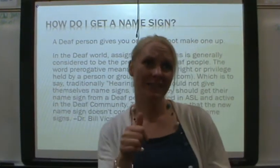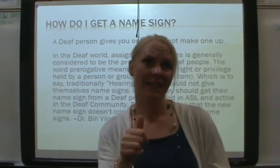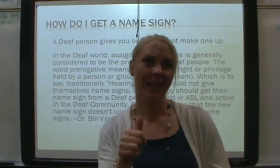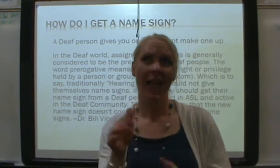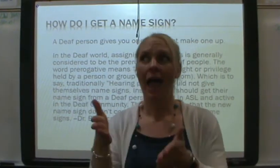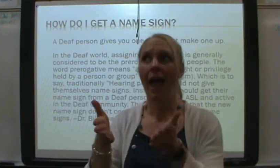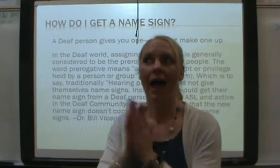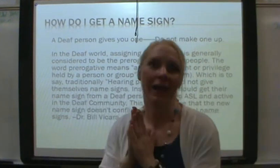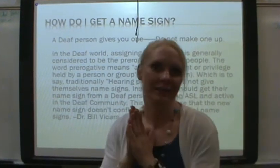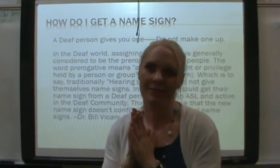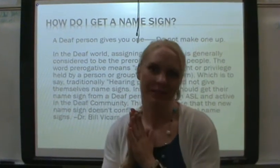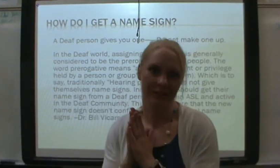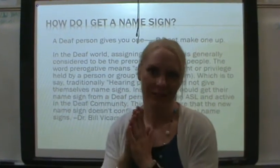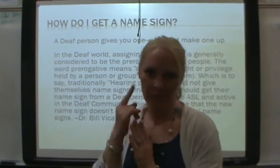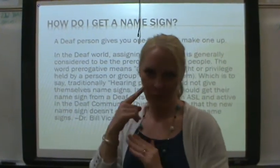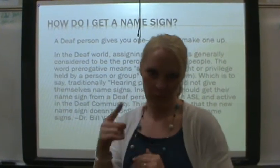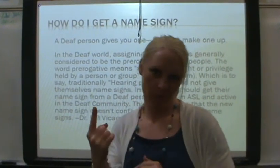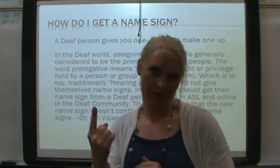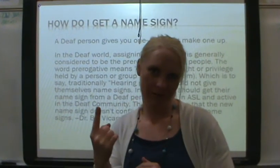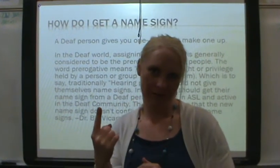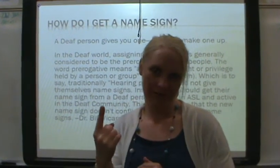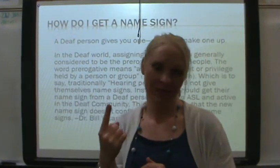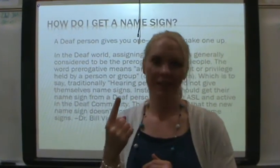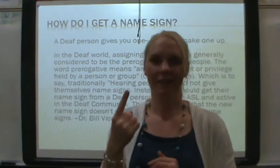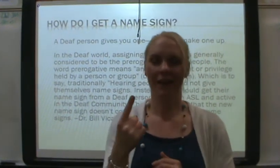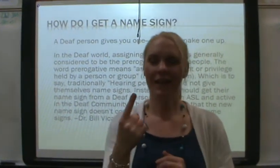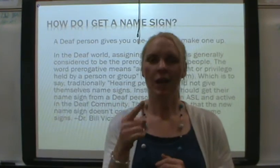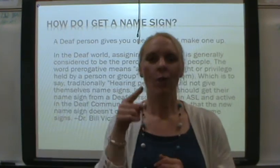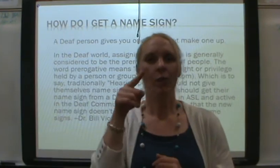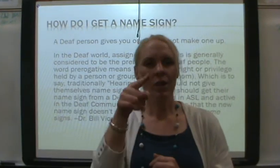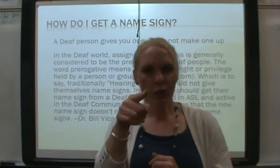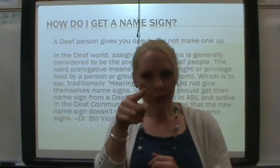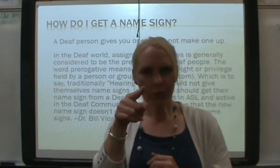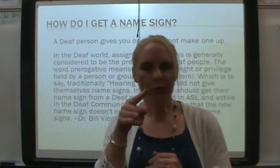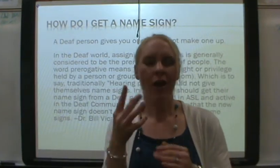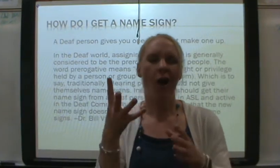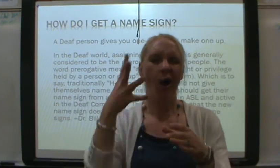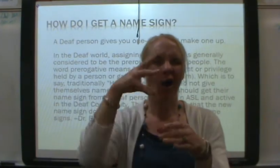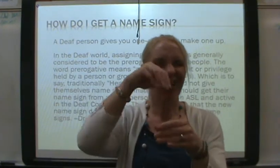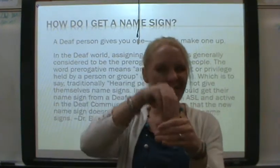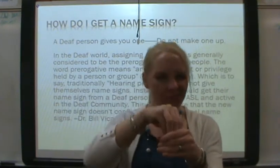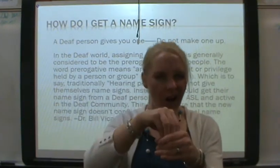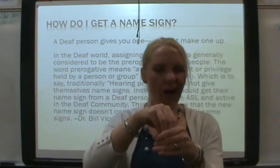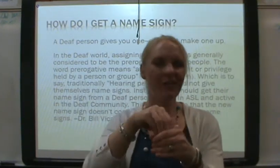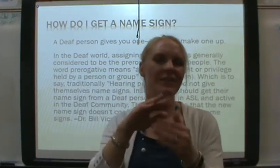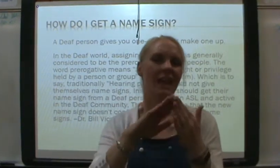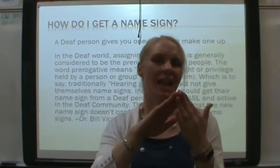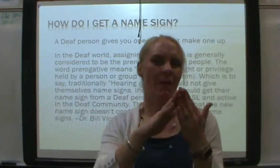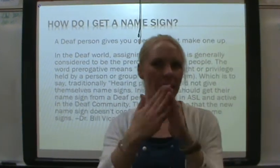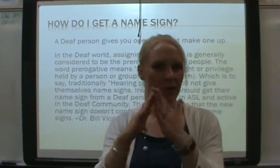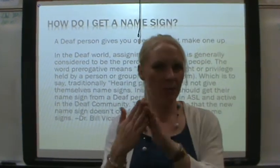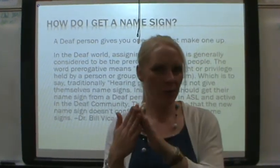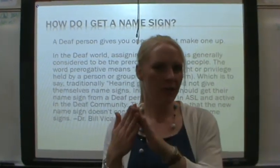ask for one. Right? When you are involved in the community,